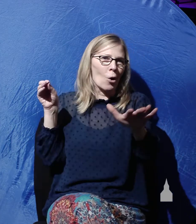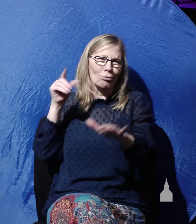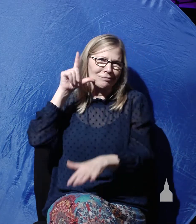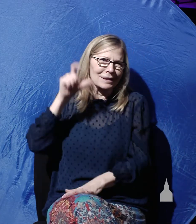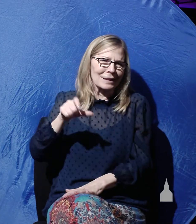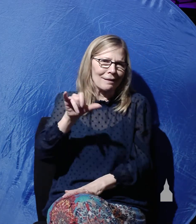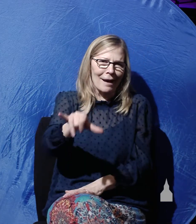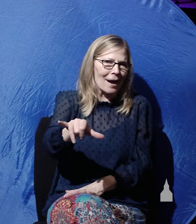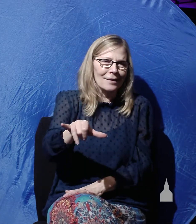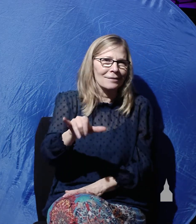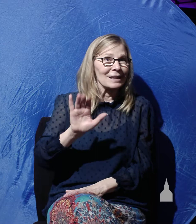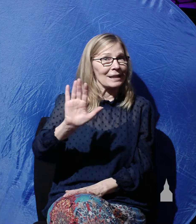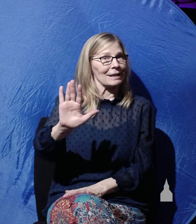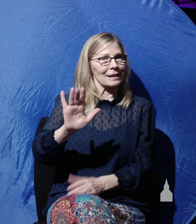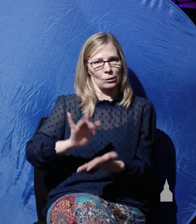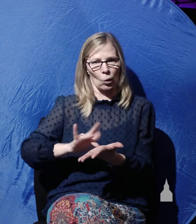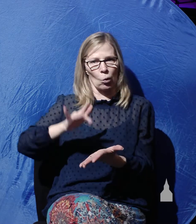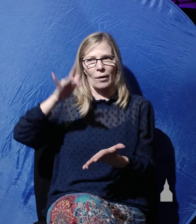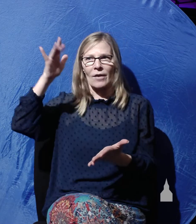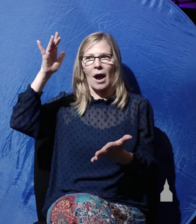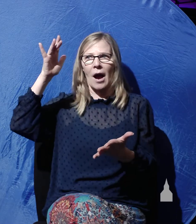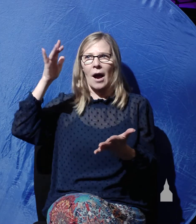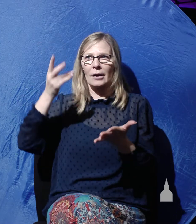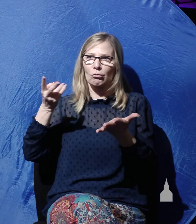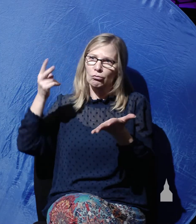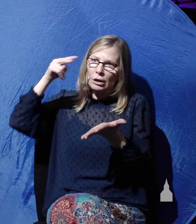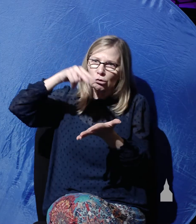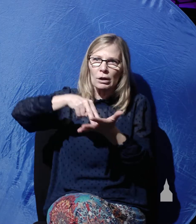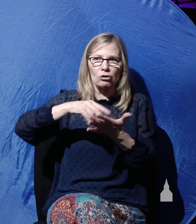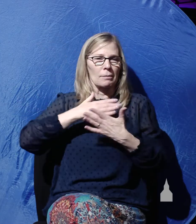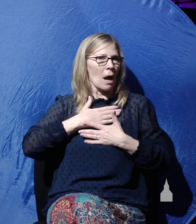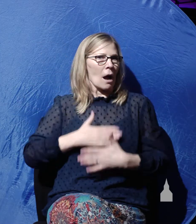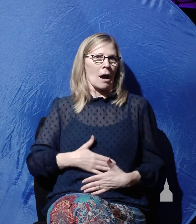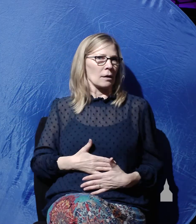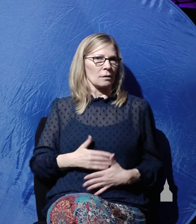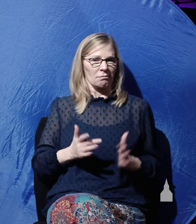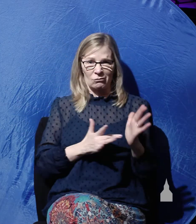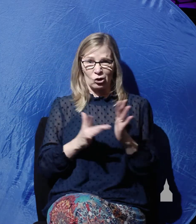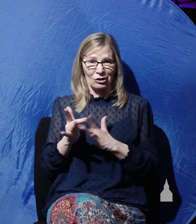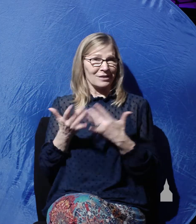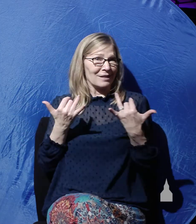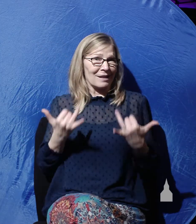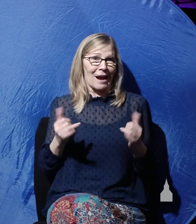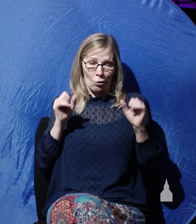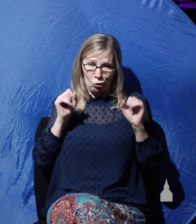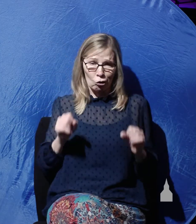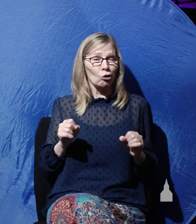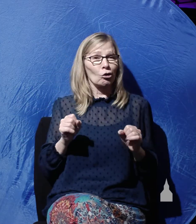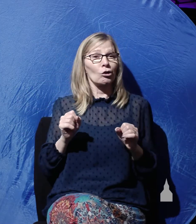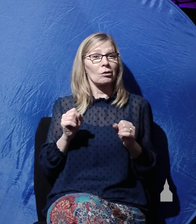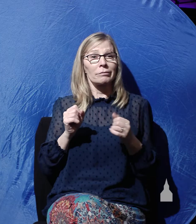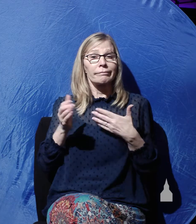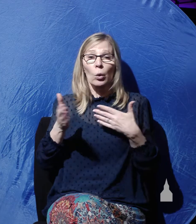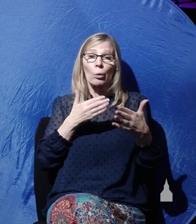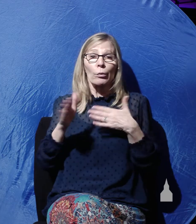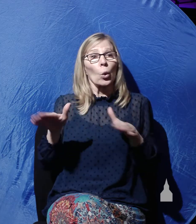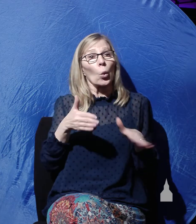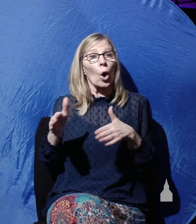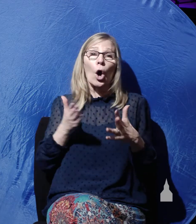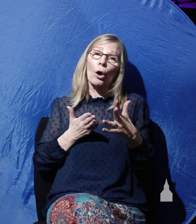because in his glorified, resurrected body, Jesus was now capable of walking through material objects,